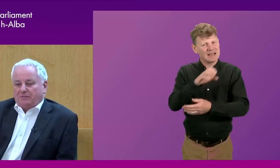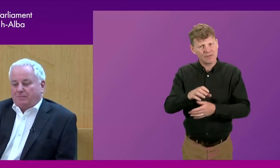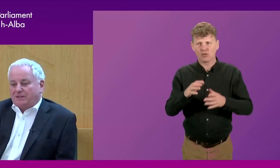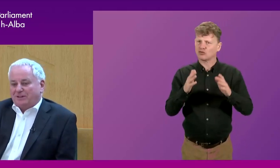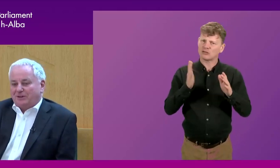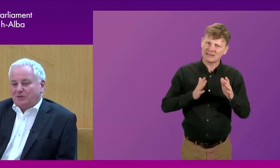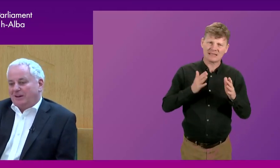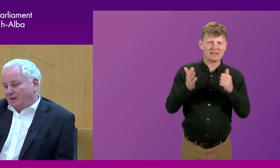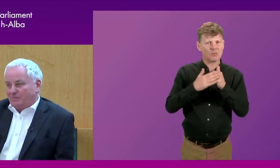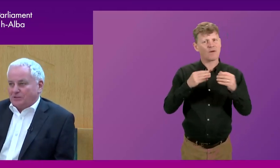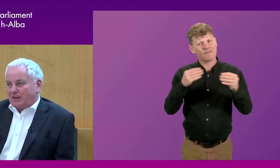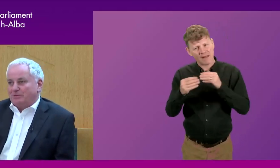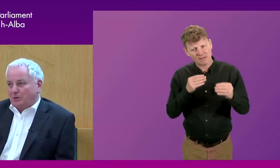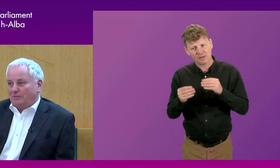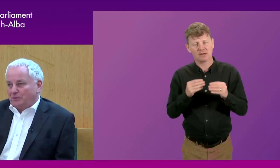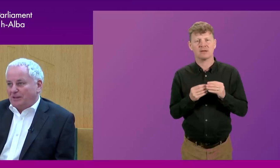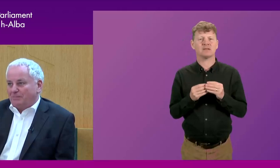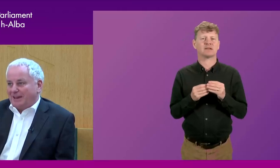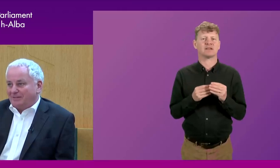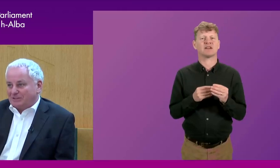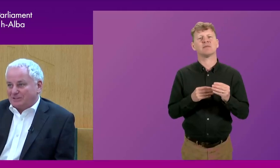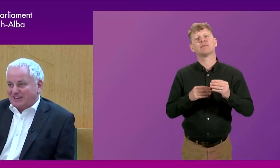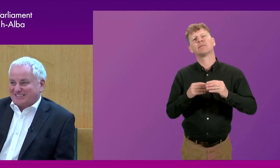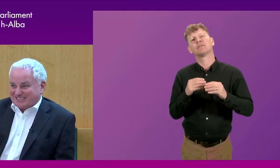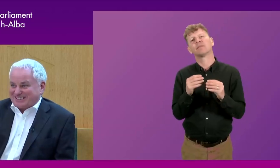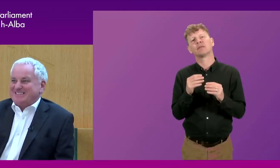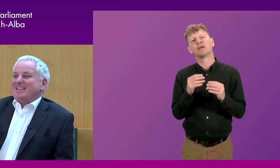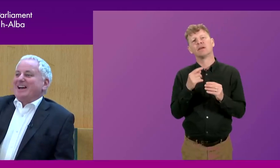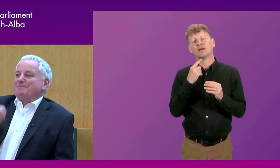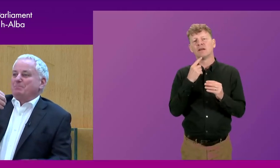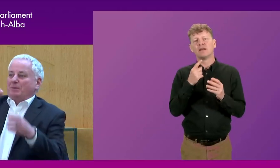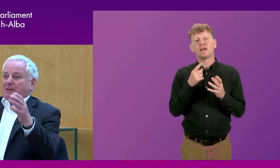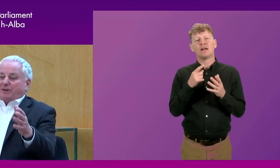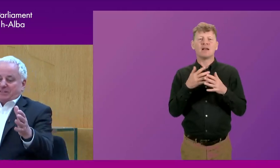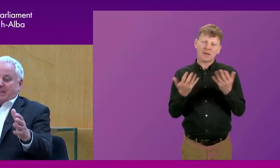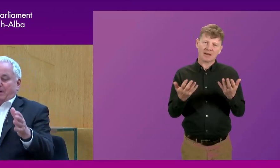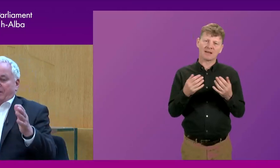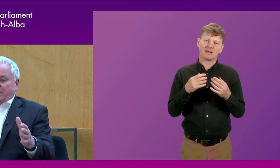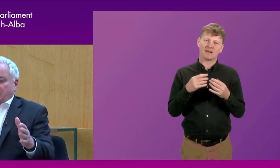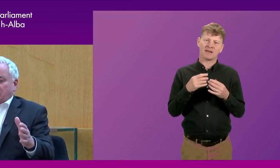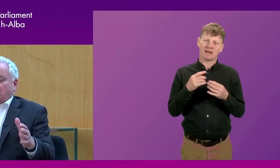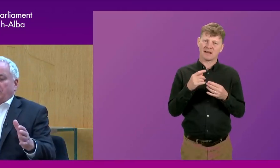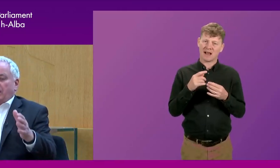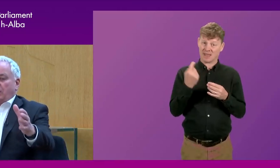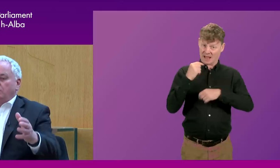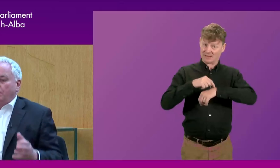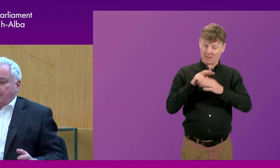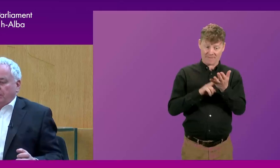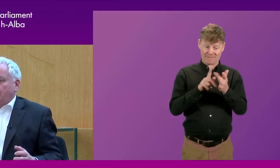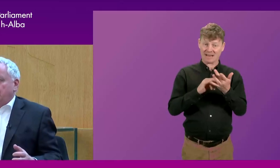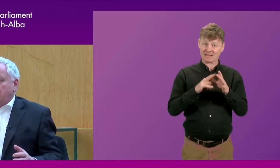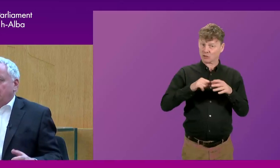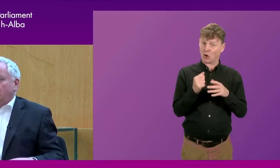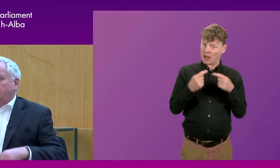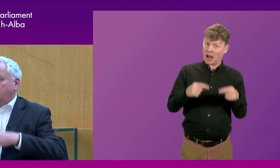flexible in different parts of the country. Unfortunately, that was not a view taken by any of his successors. But we did for a time have a visa in Scotland that allowed more